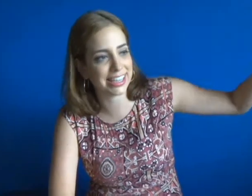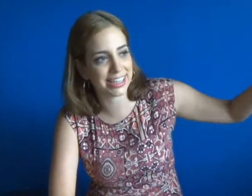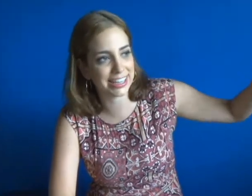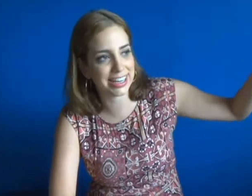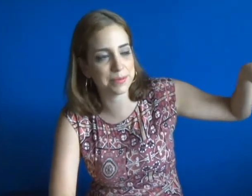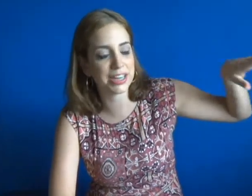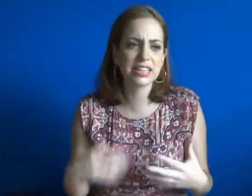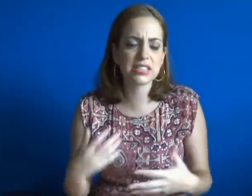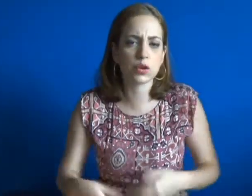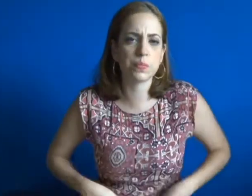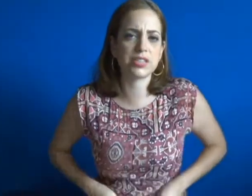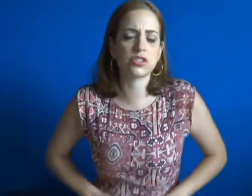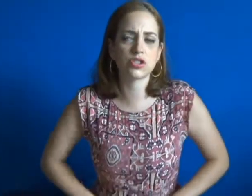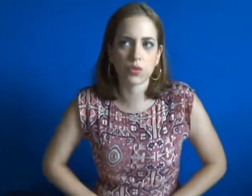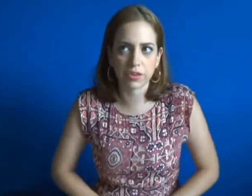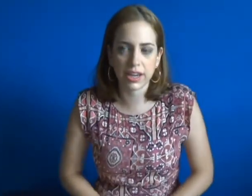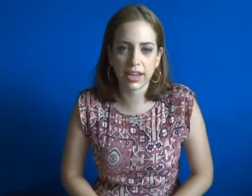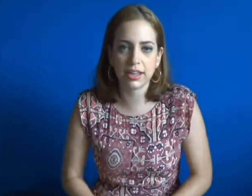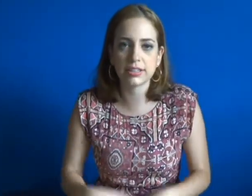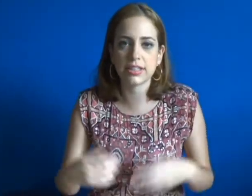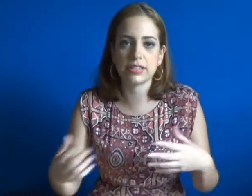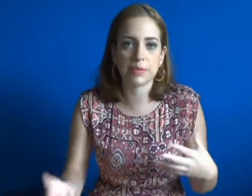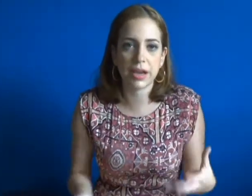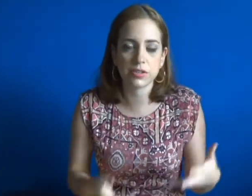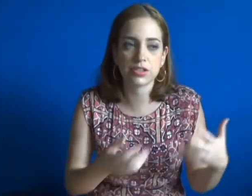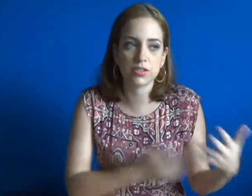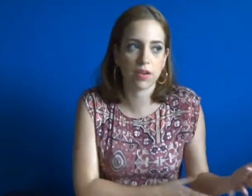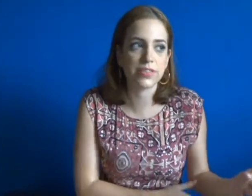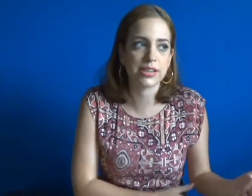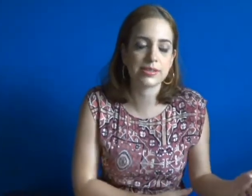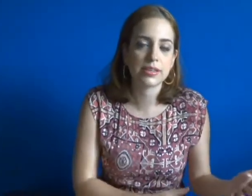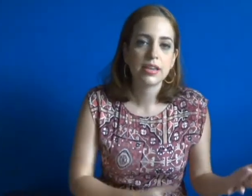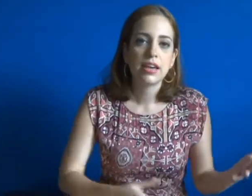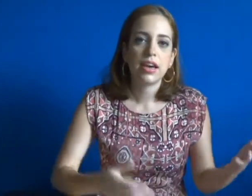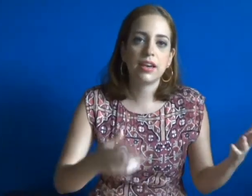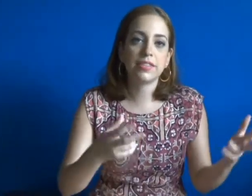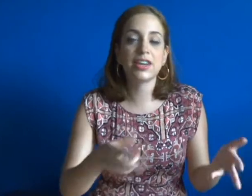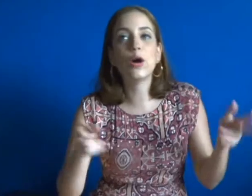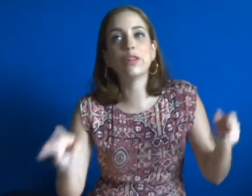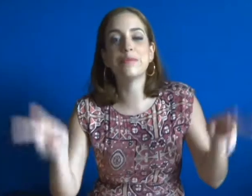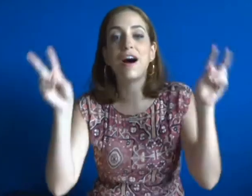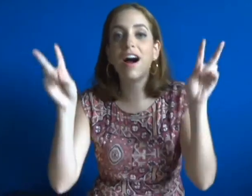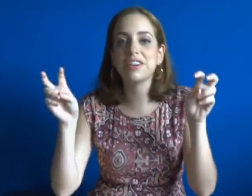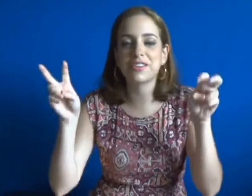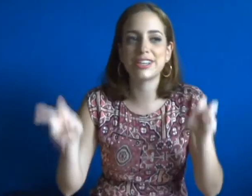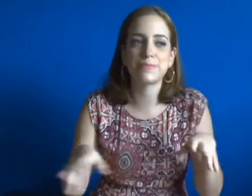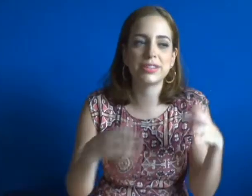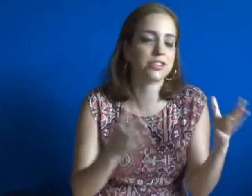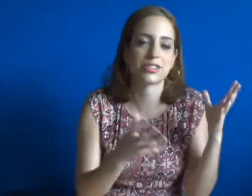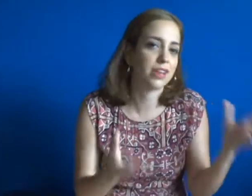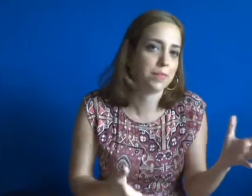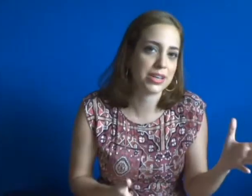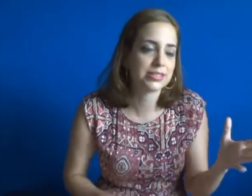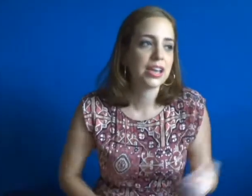like it. This is a dystopian story and it's about zombies. They call them hungries but they're zombies.